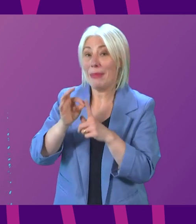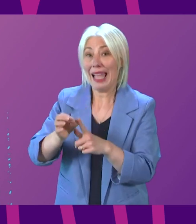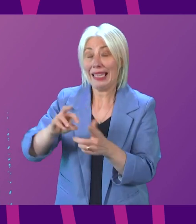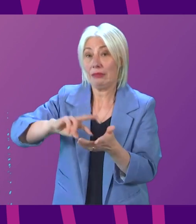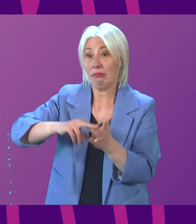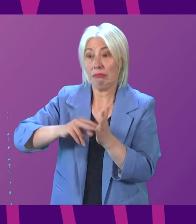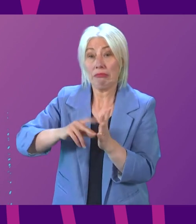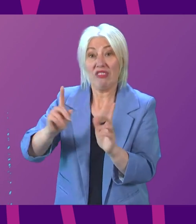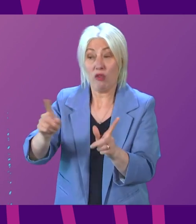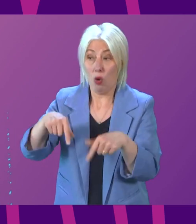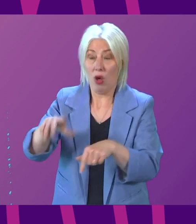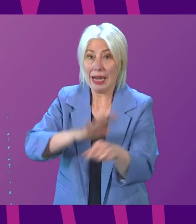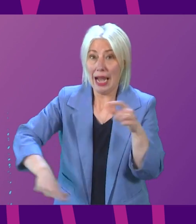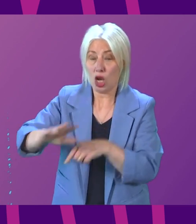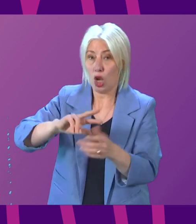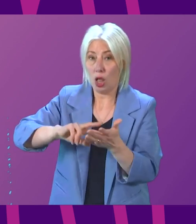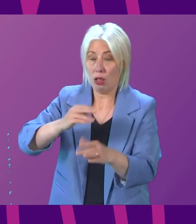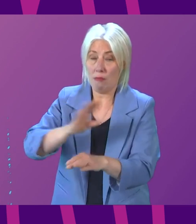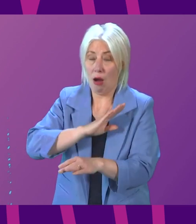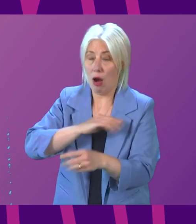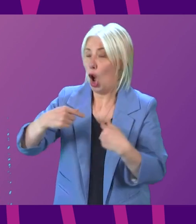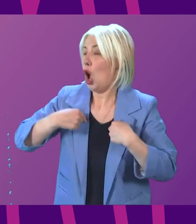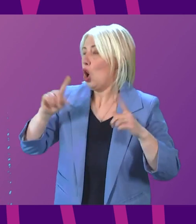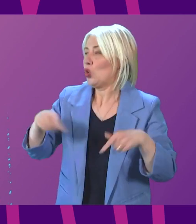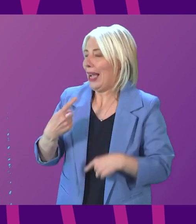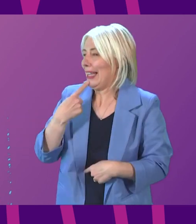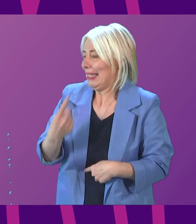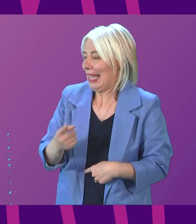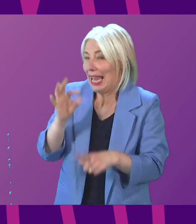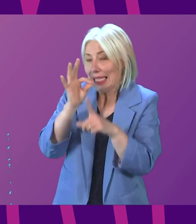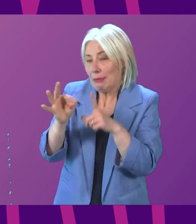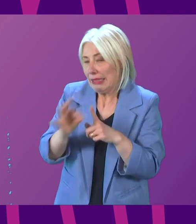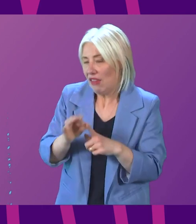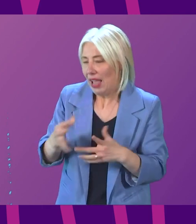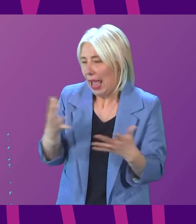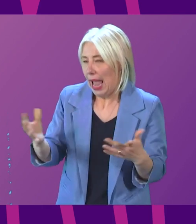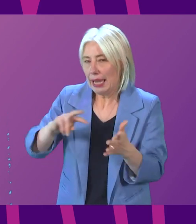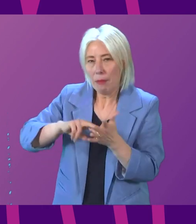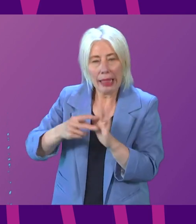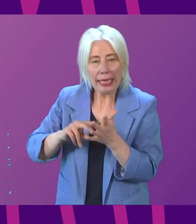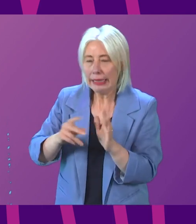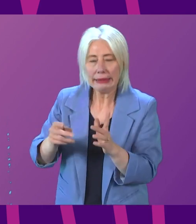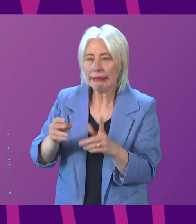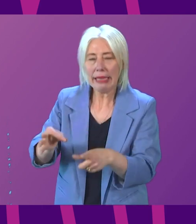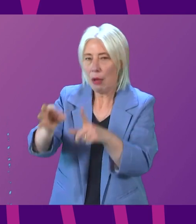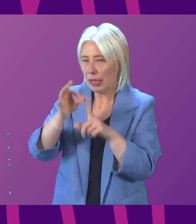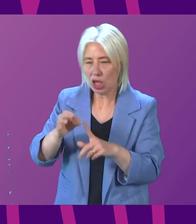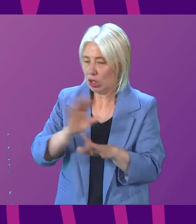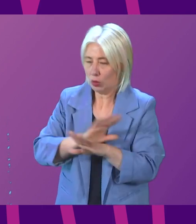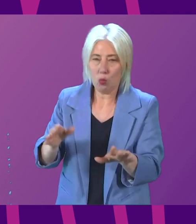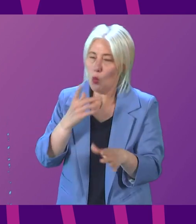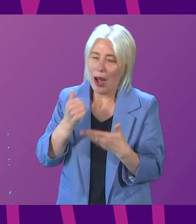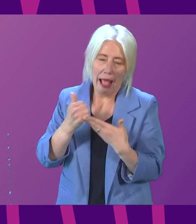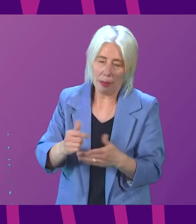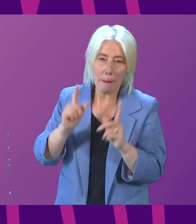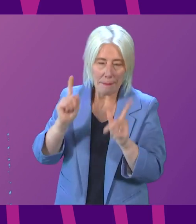it would not be appropriate for me to comment on the specifics of any planning application and indeed not helpful for me to